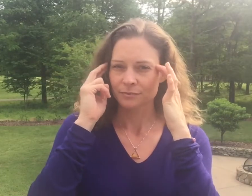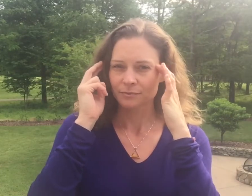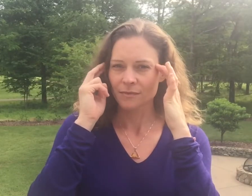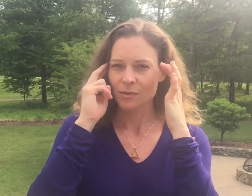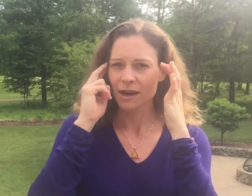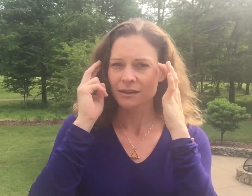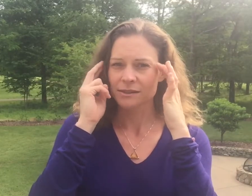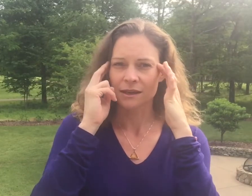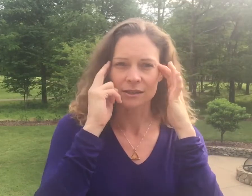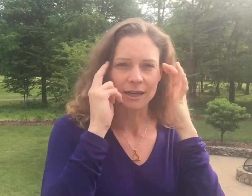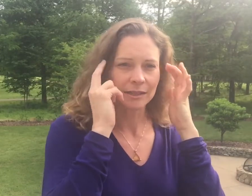Right outside of your eye.